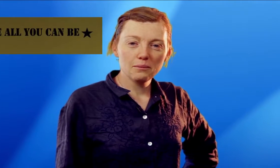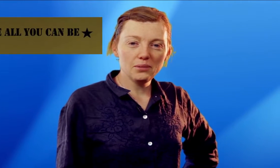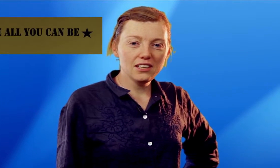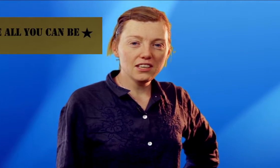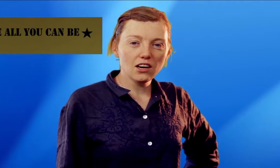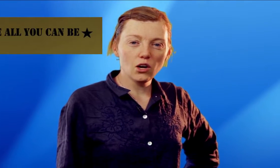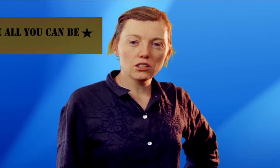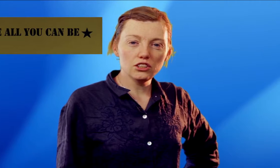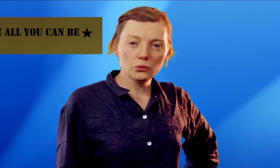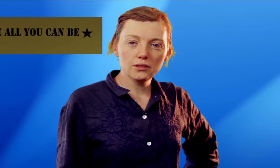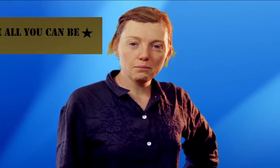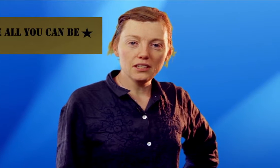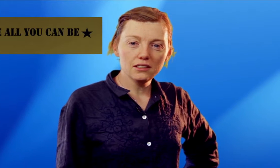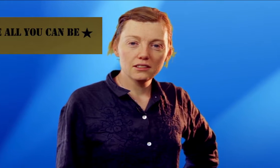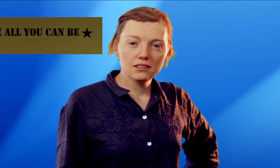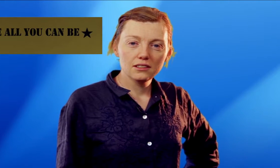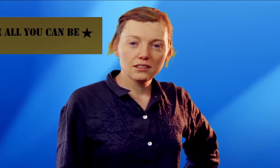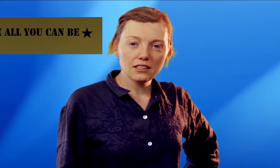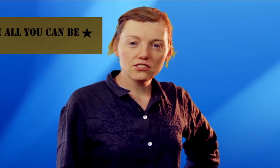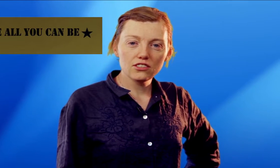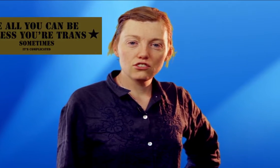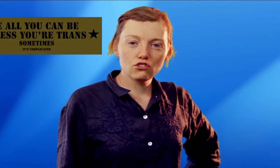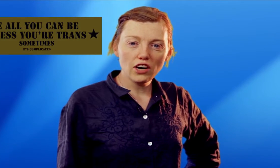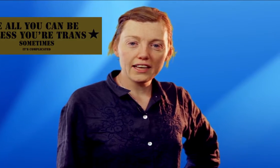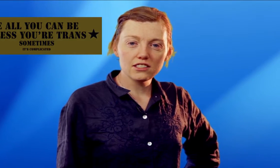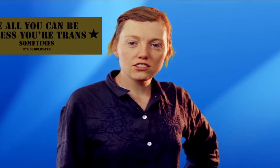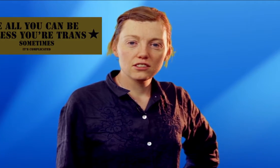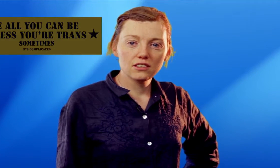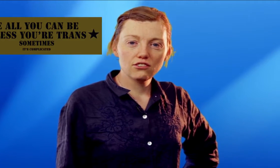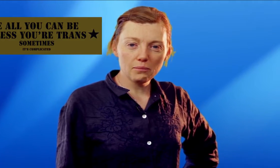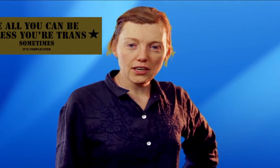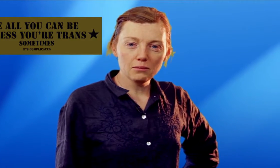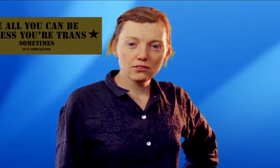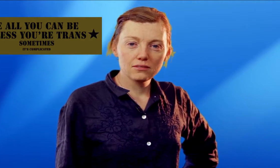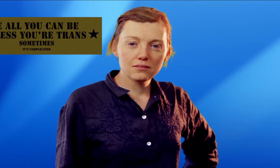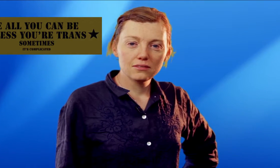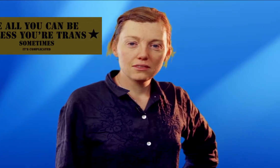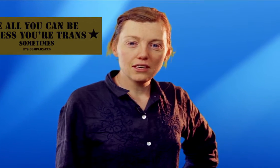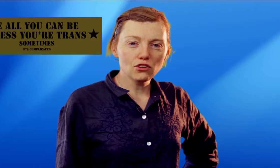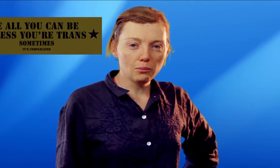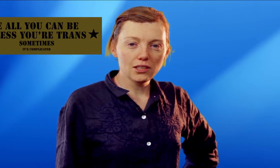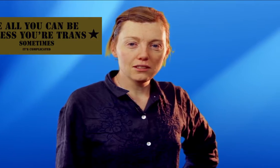Be all you can be. Unless that's sometimes. It's complicated.